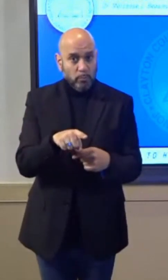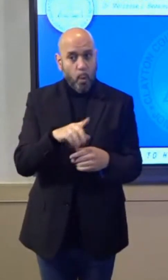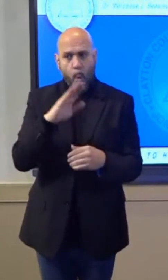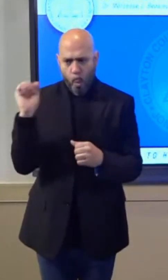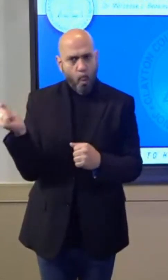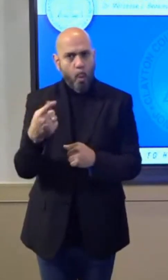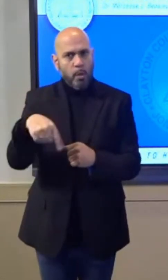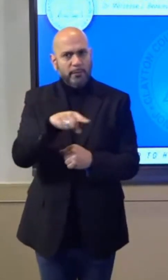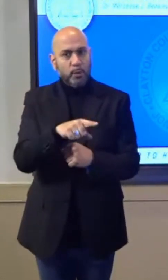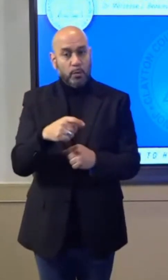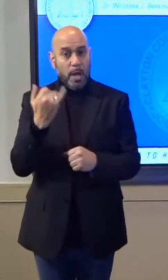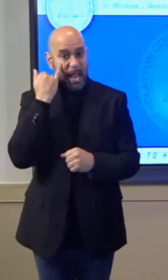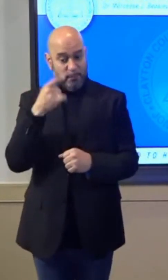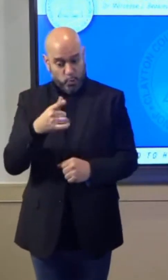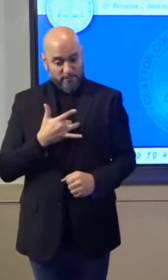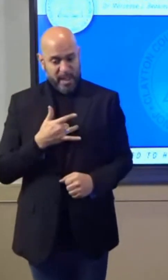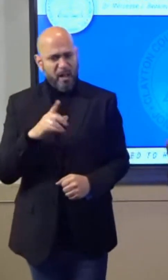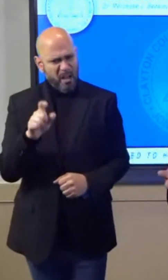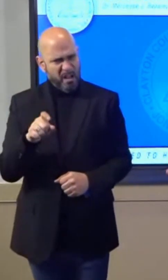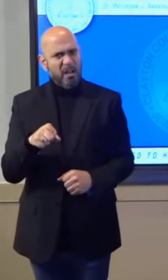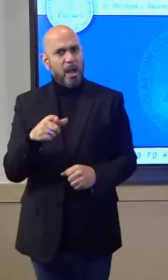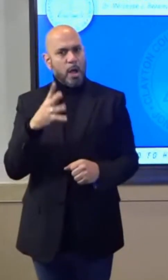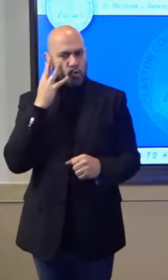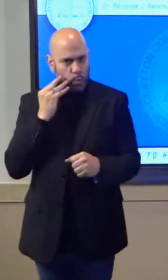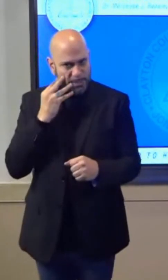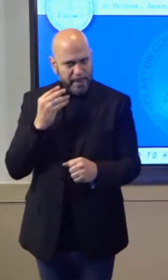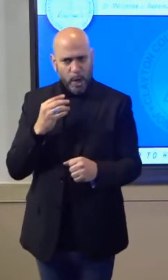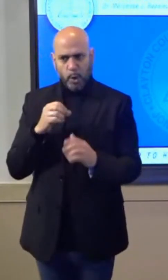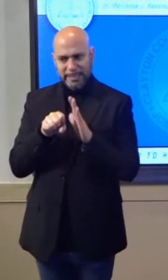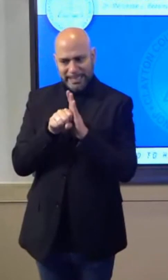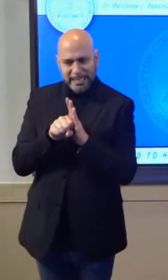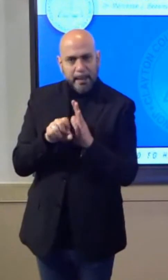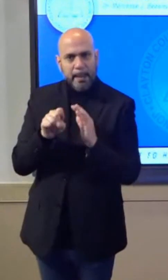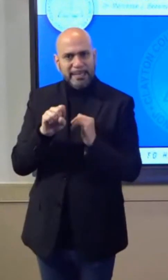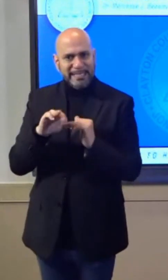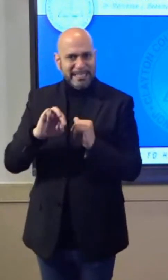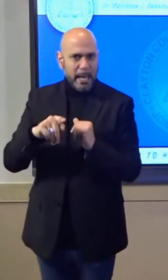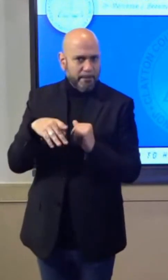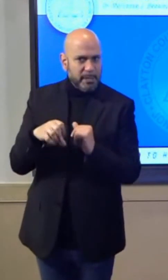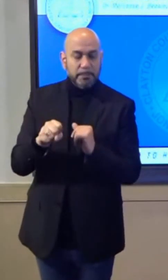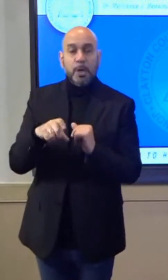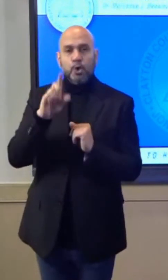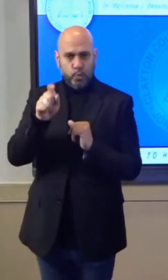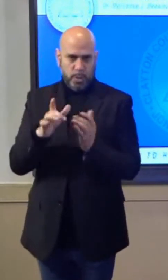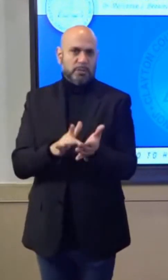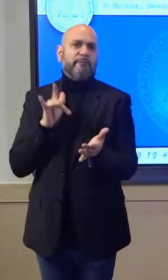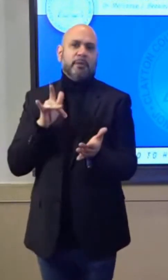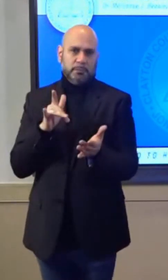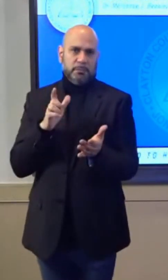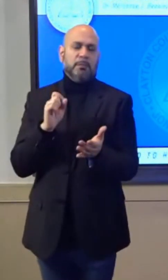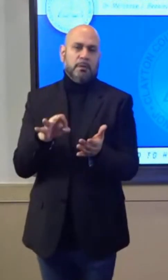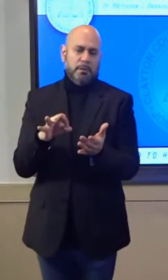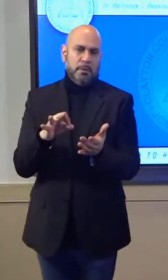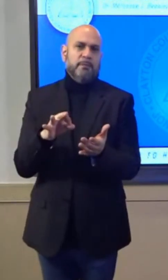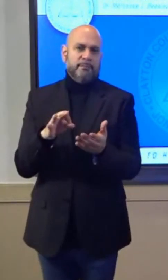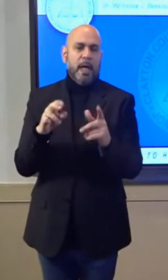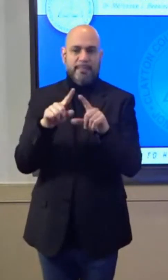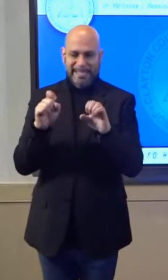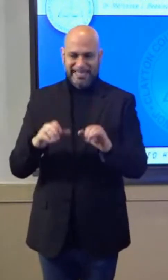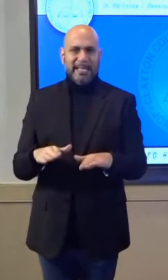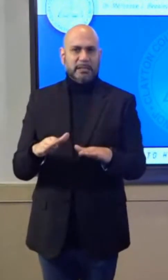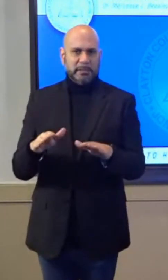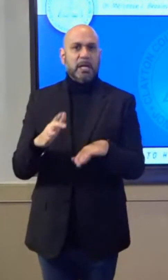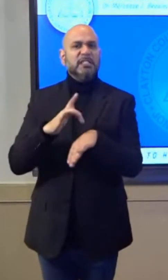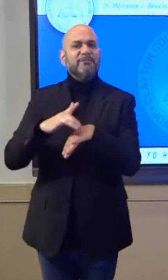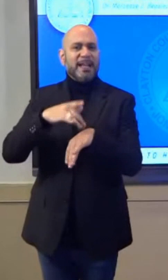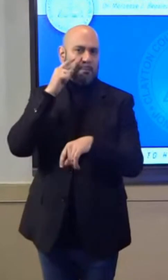see the need, as you experience symptoms, we need you to take full advantage of the testing